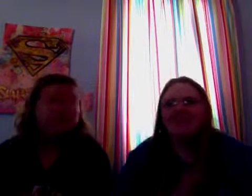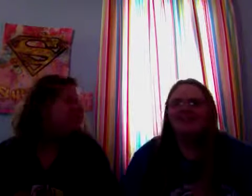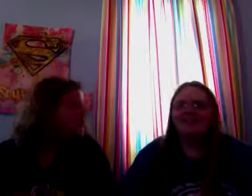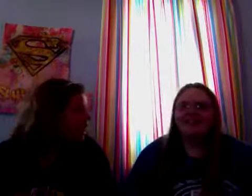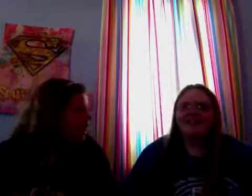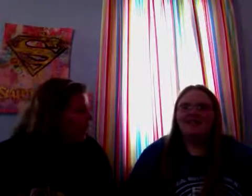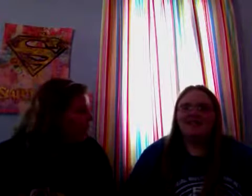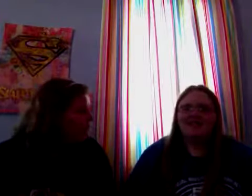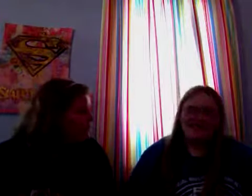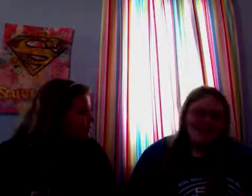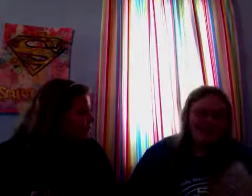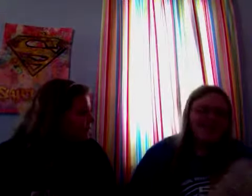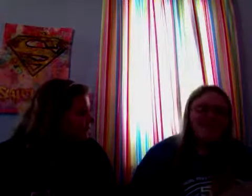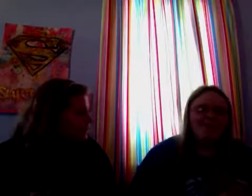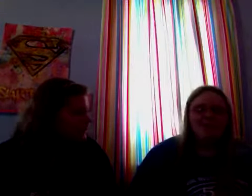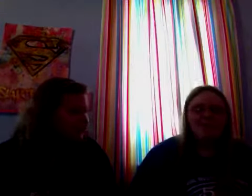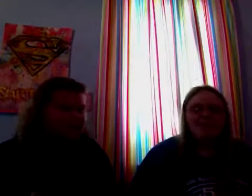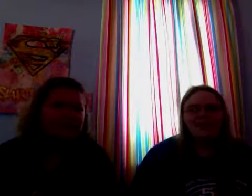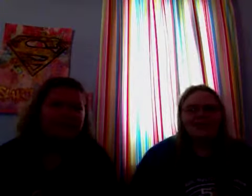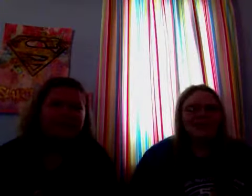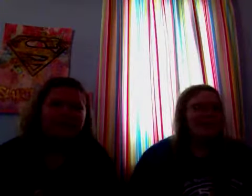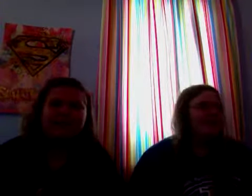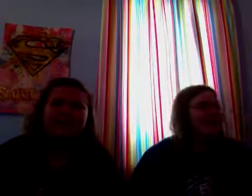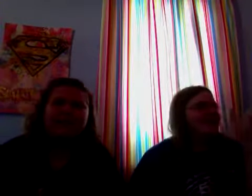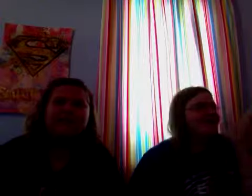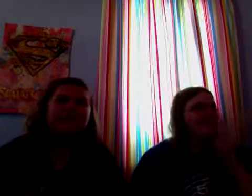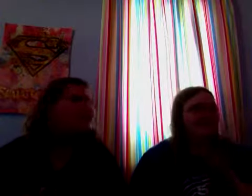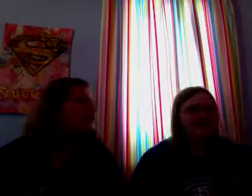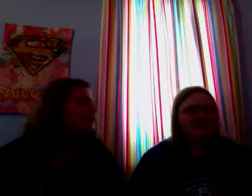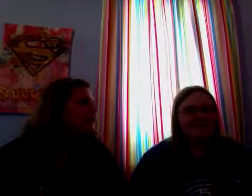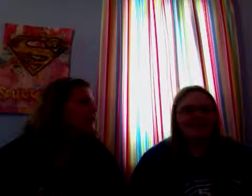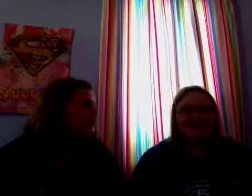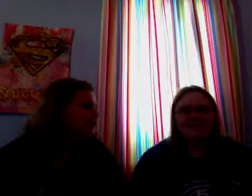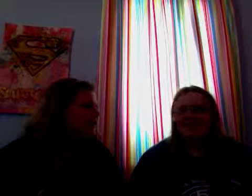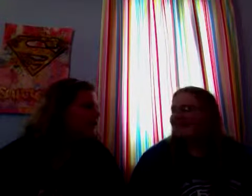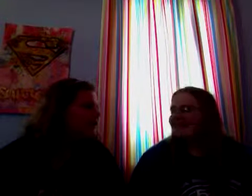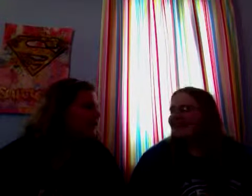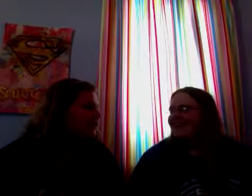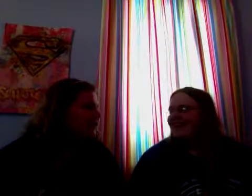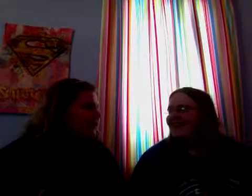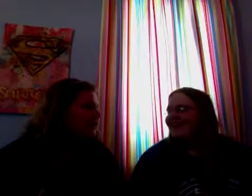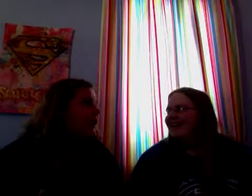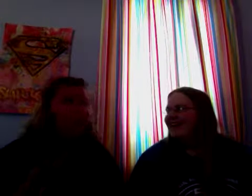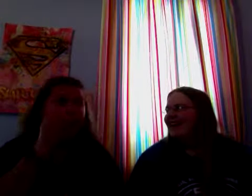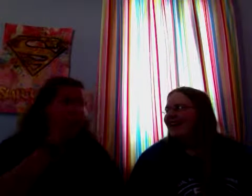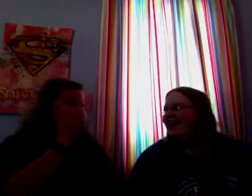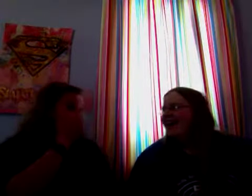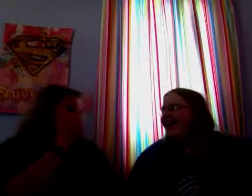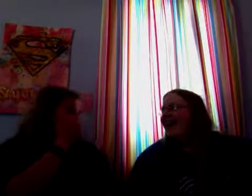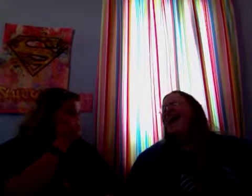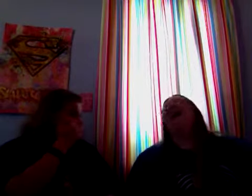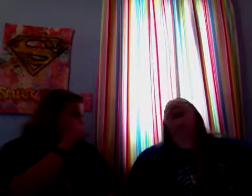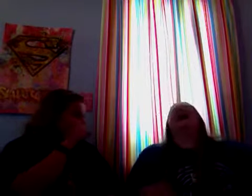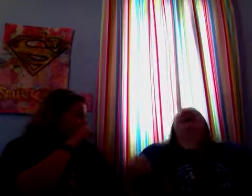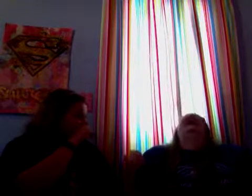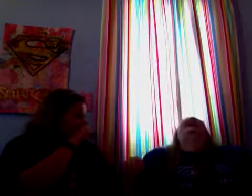shut up think of a pepper there's your hint you're really fucking nice you know really nice you know that